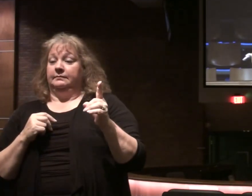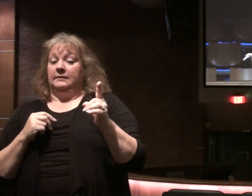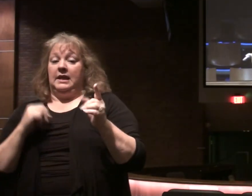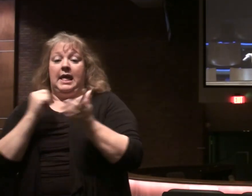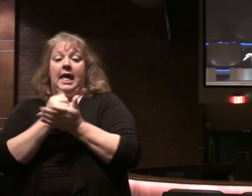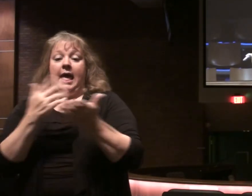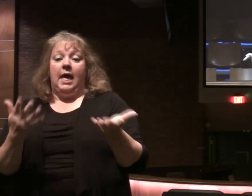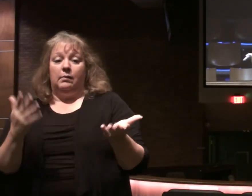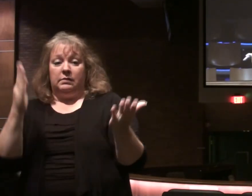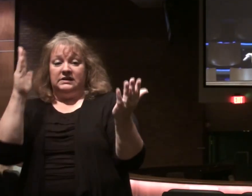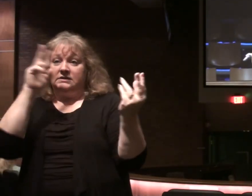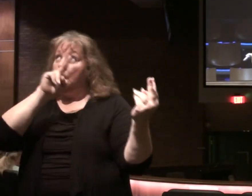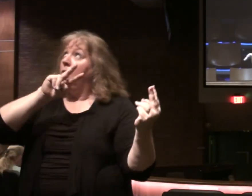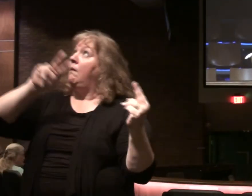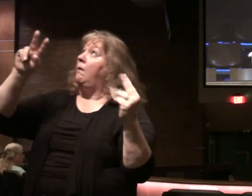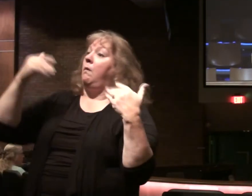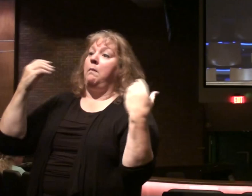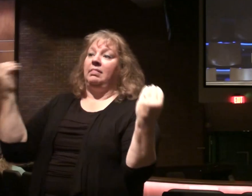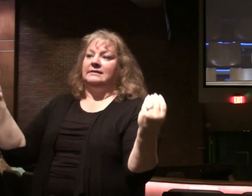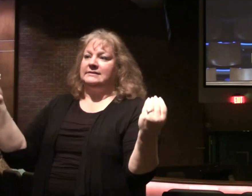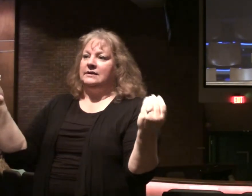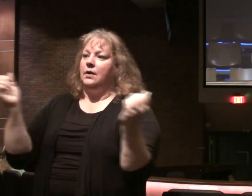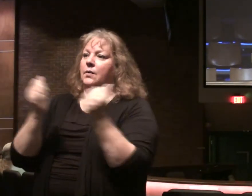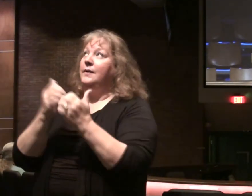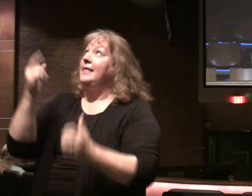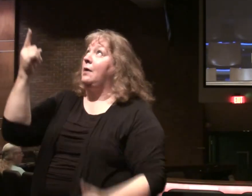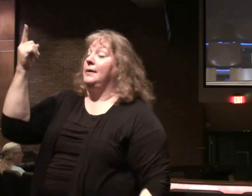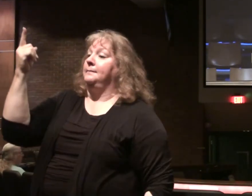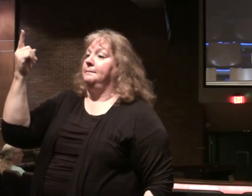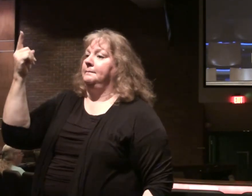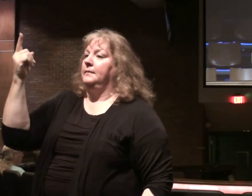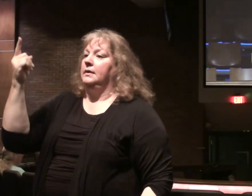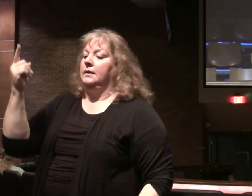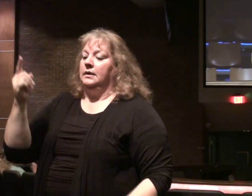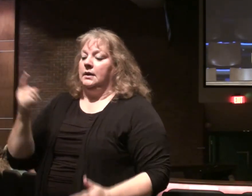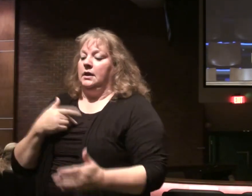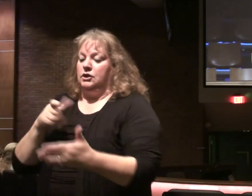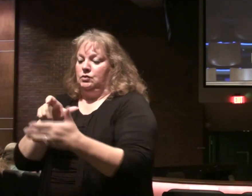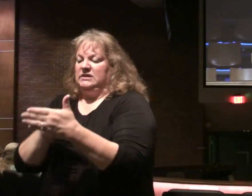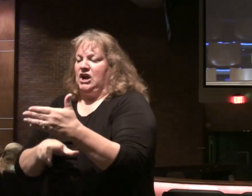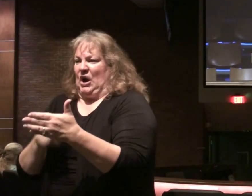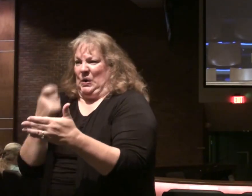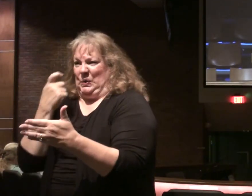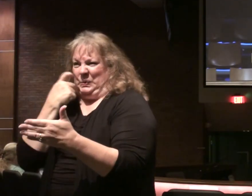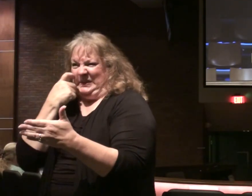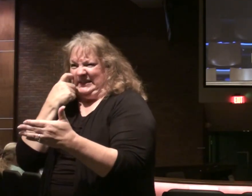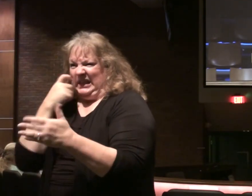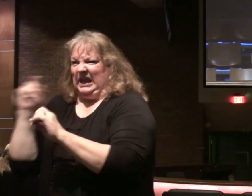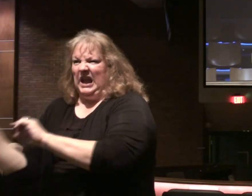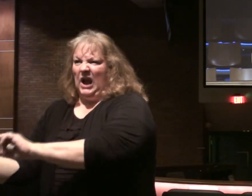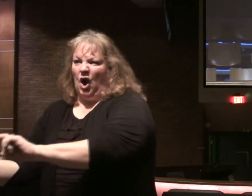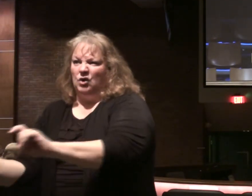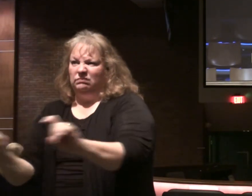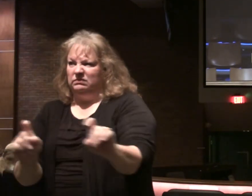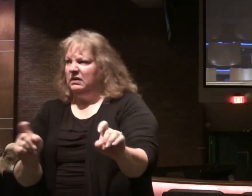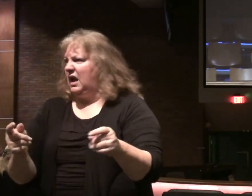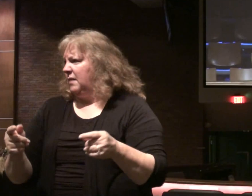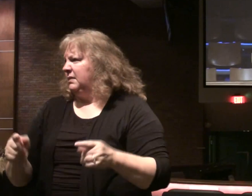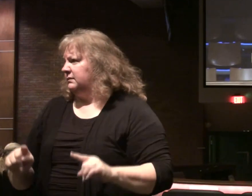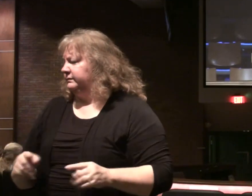hopeless on their own. There's a survey done. Well the article was just a couple weeks ago. In the Christian magazine.